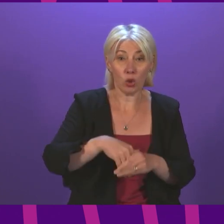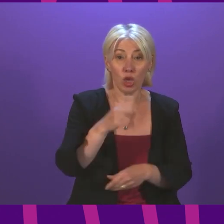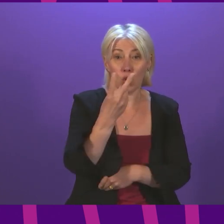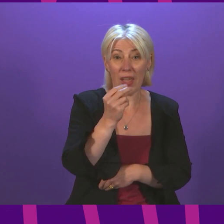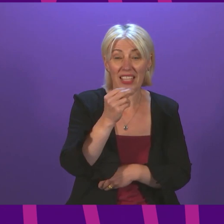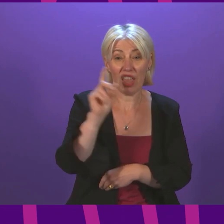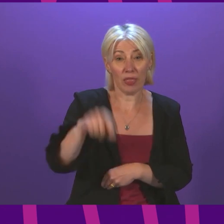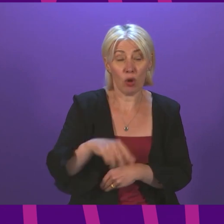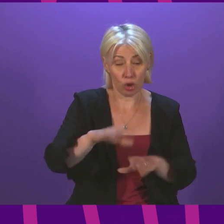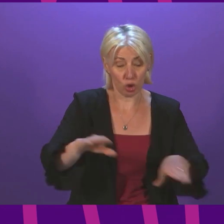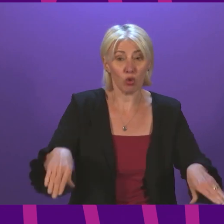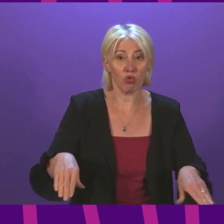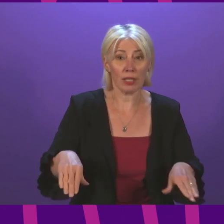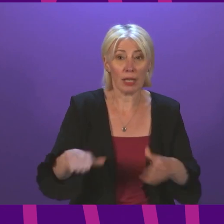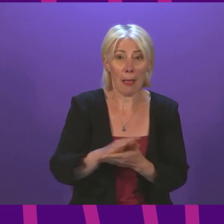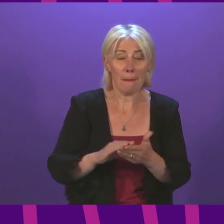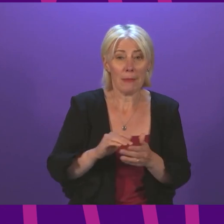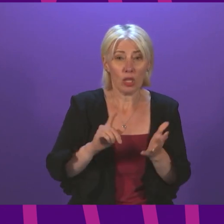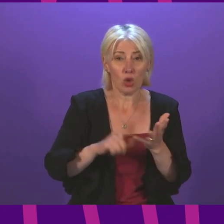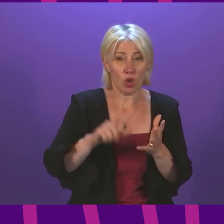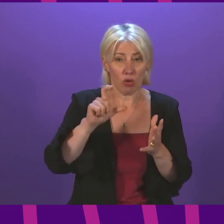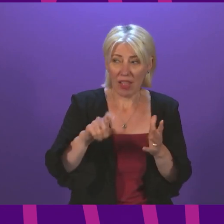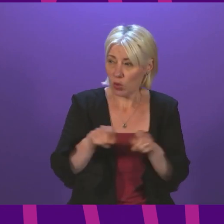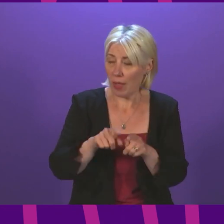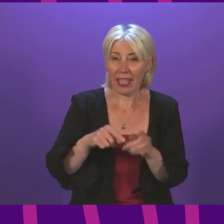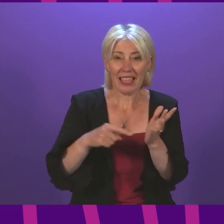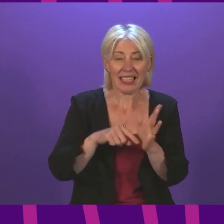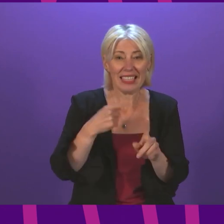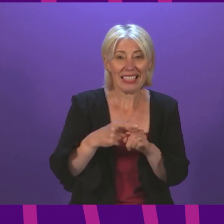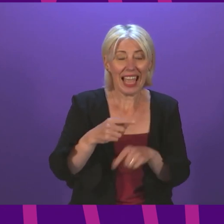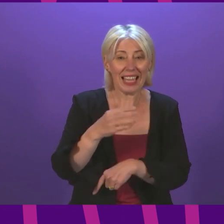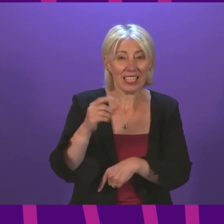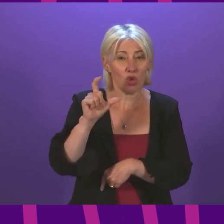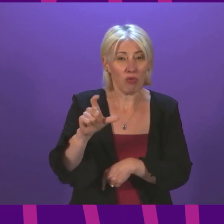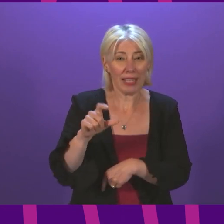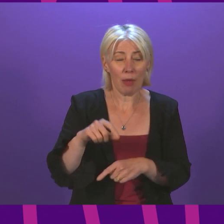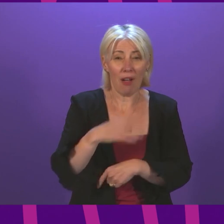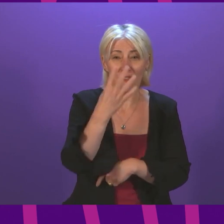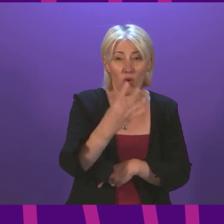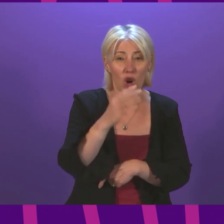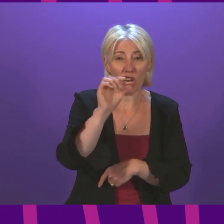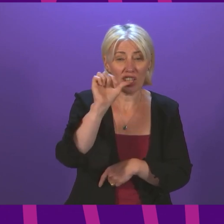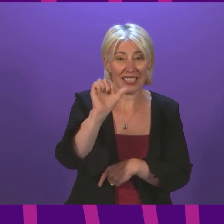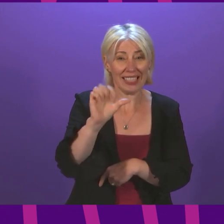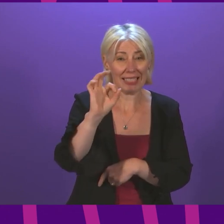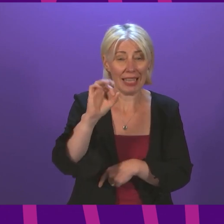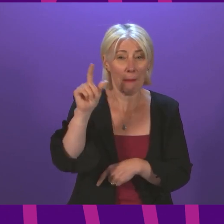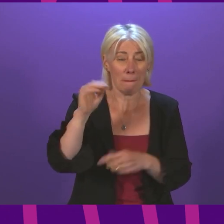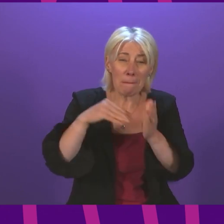children. And it's going to reduce spending on universal credit and tax credits in Scotland by £460 million by 2023.